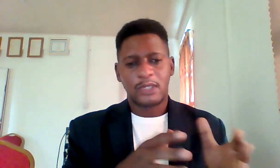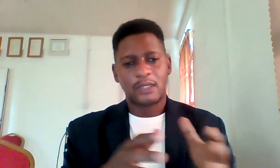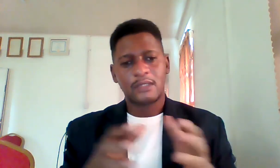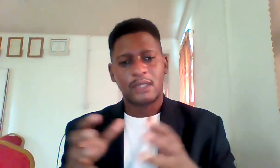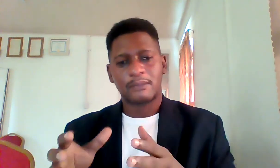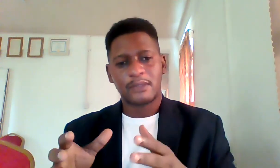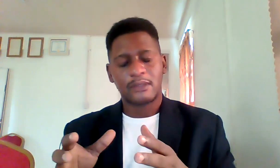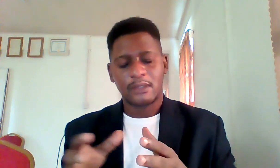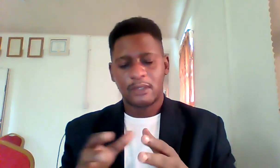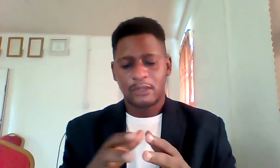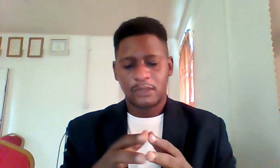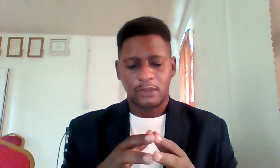taking steps to